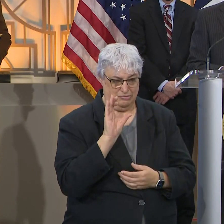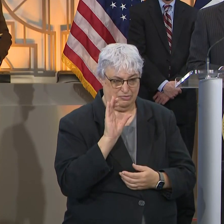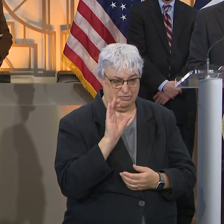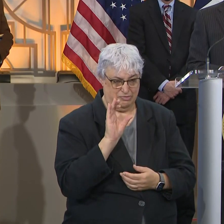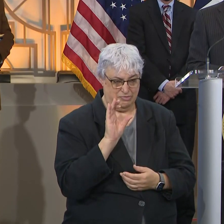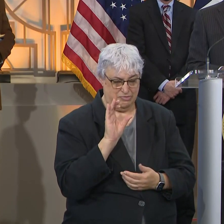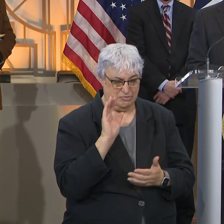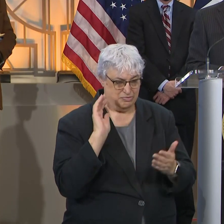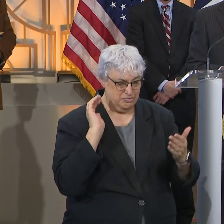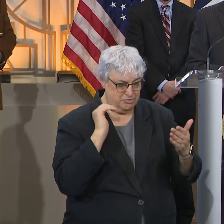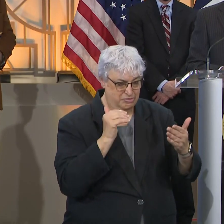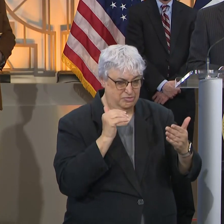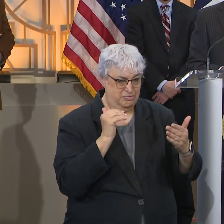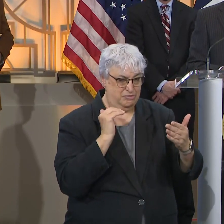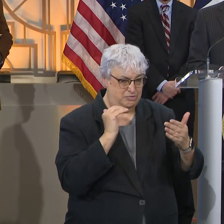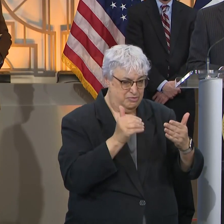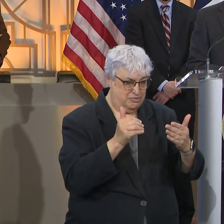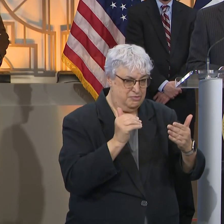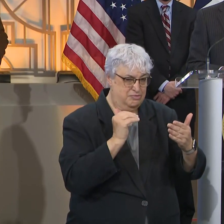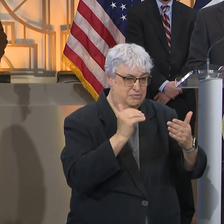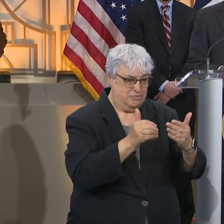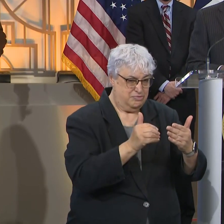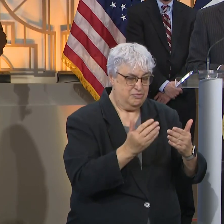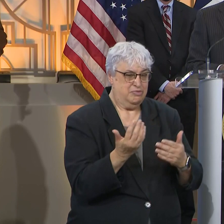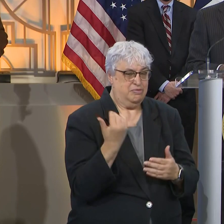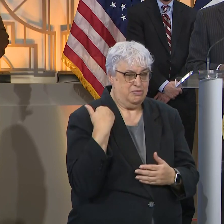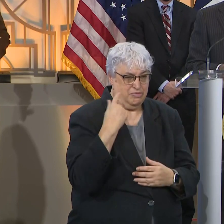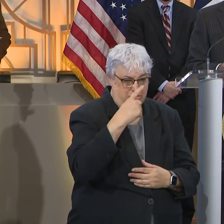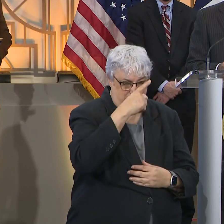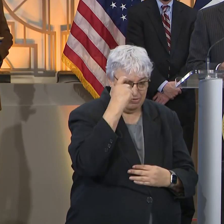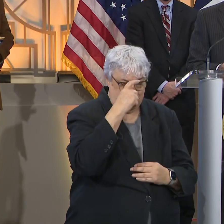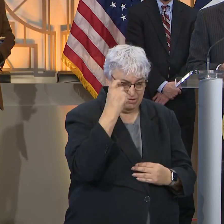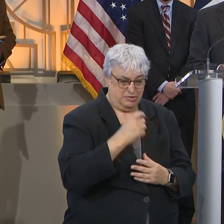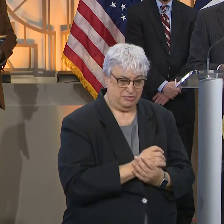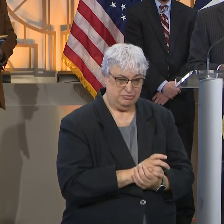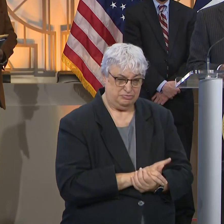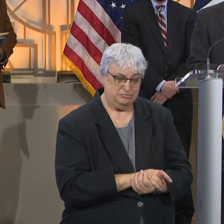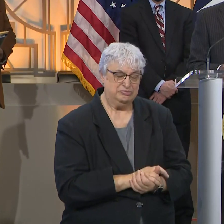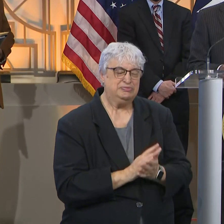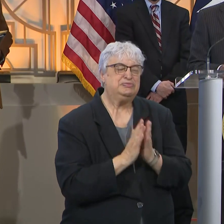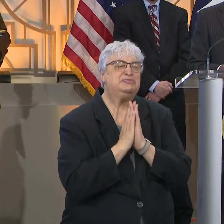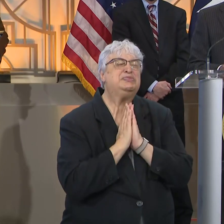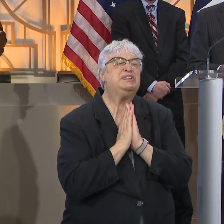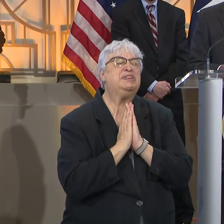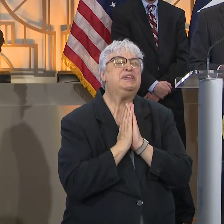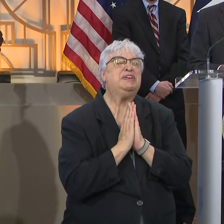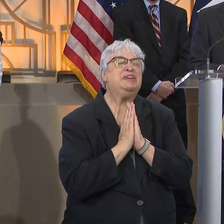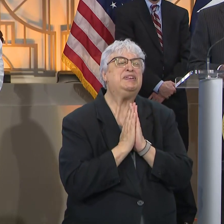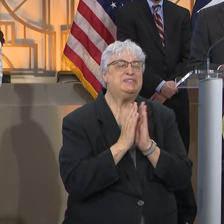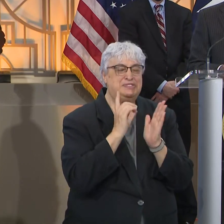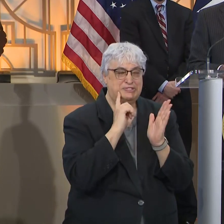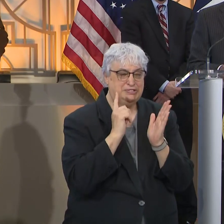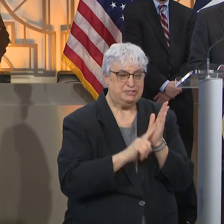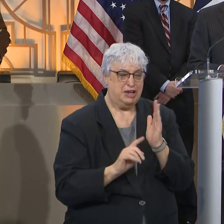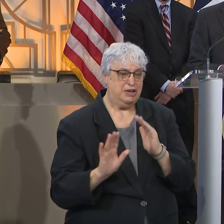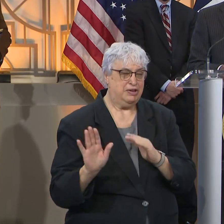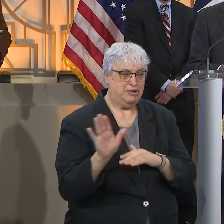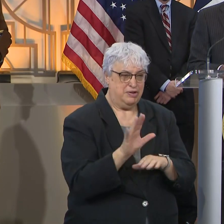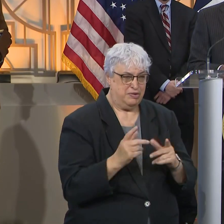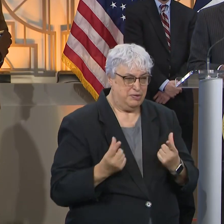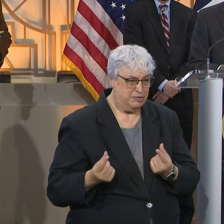We're moving closer to that where we were during the summer. So again, please, please check your behavior